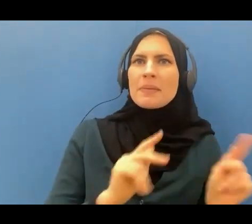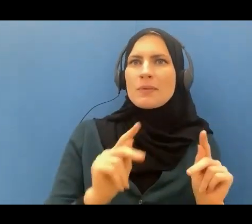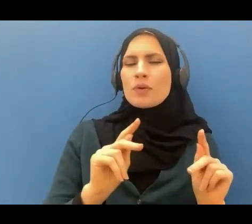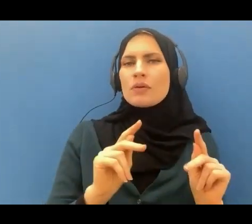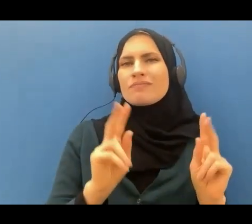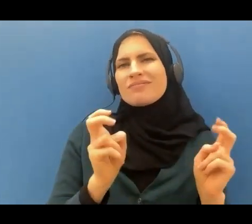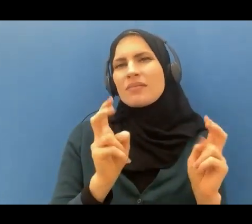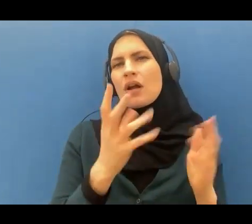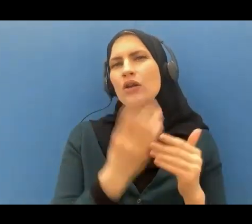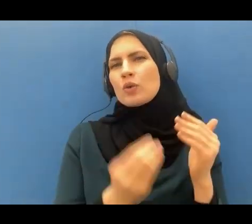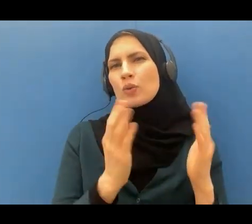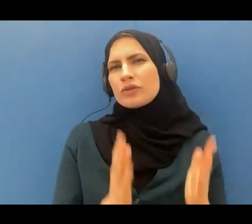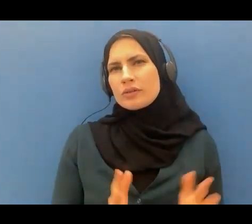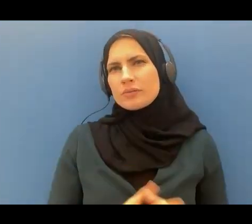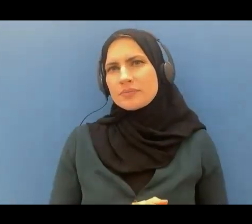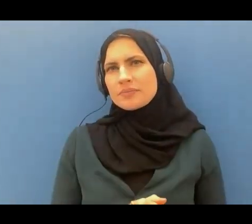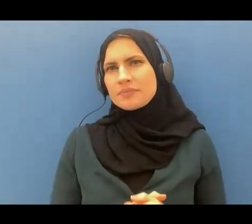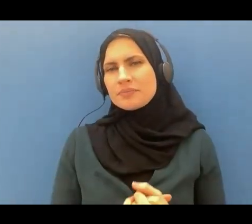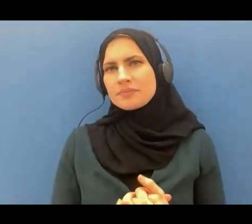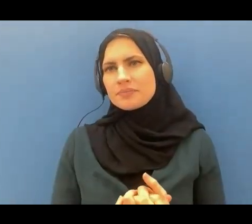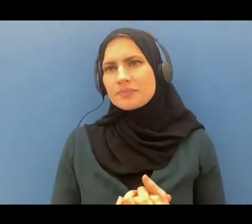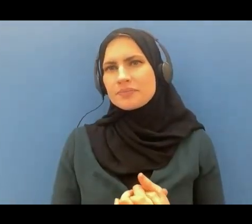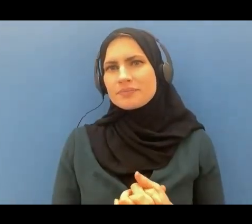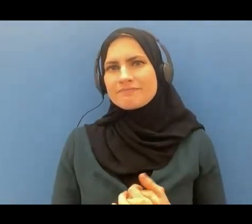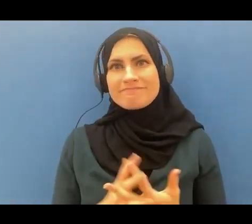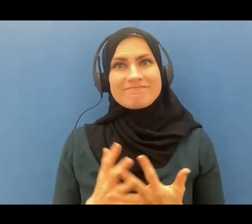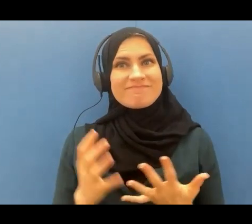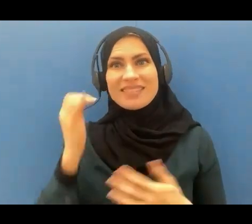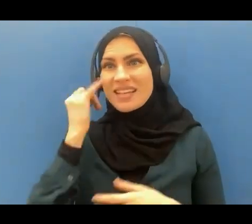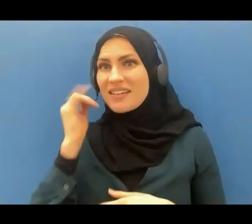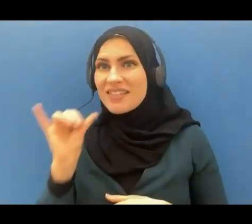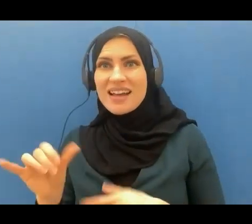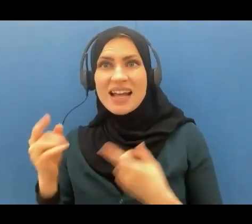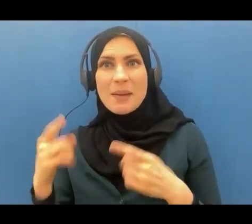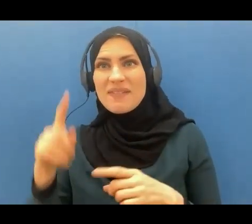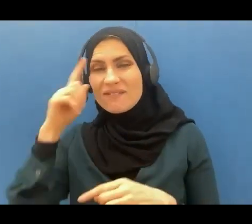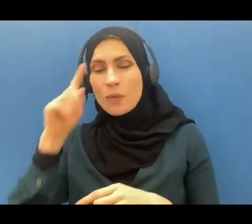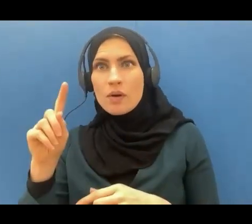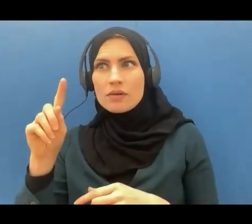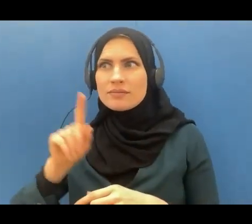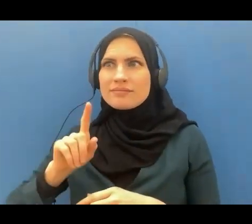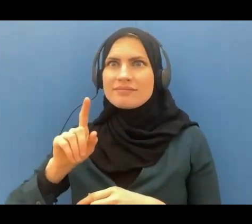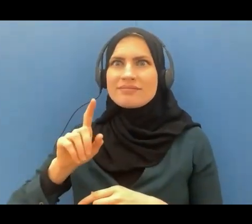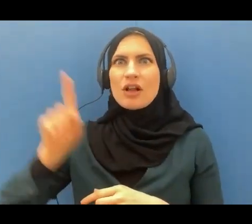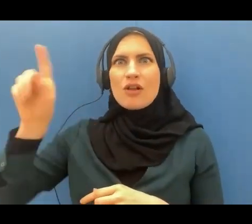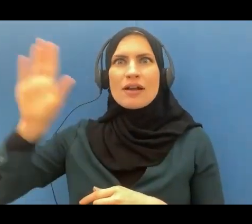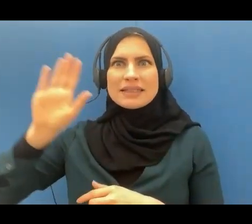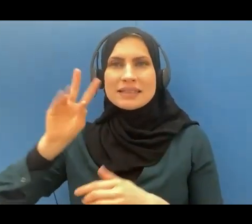if this is true for the messenger of Allah how more true is it for us anyone else